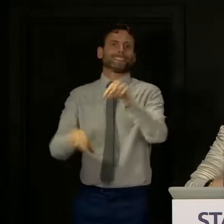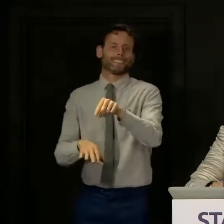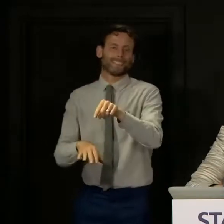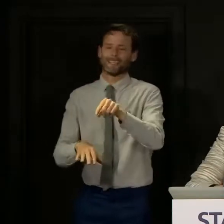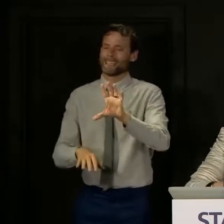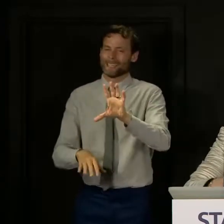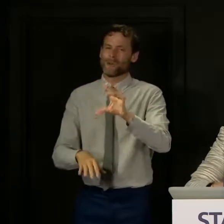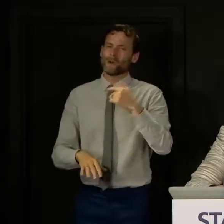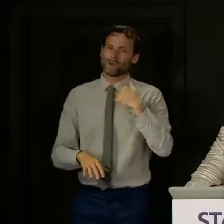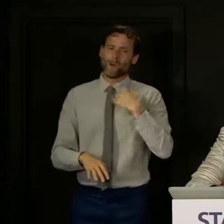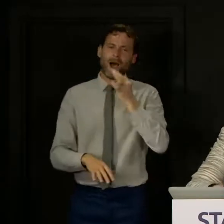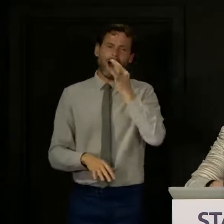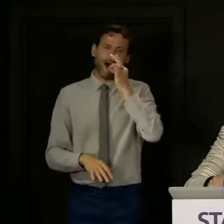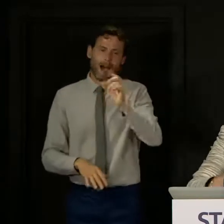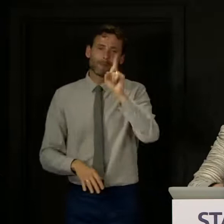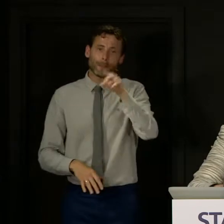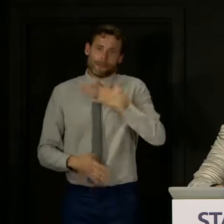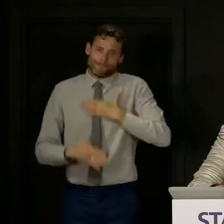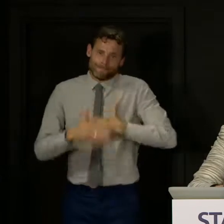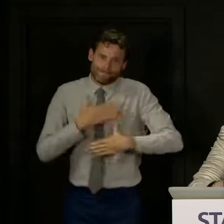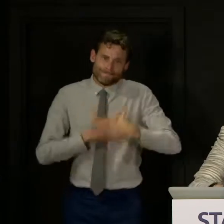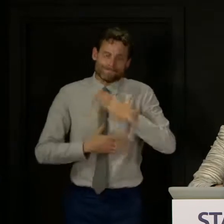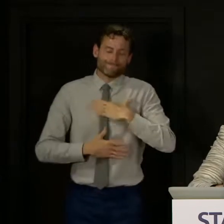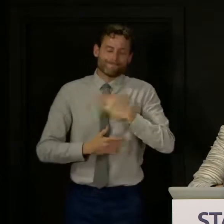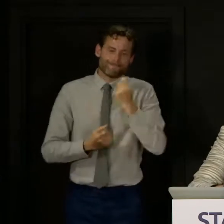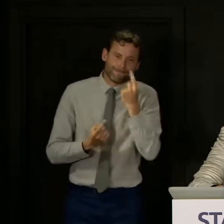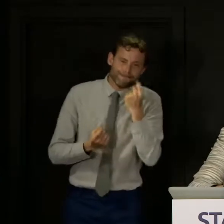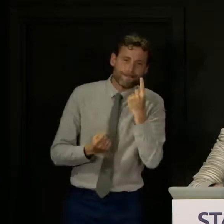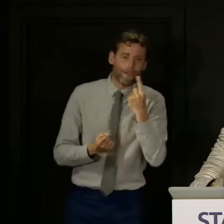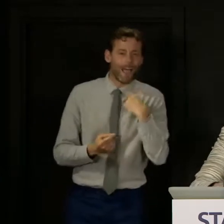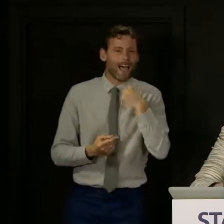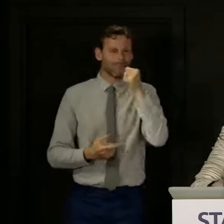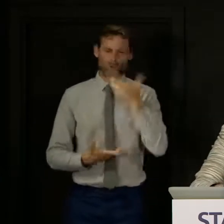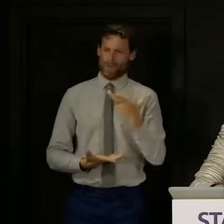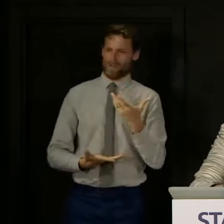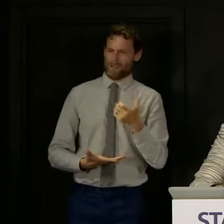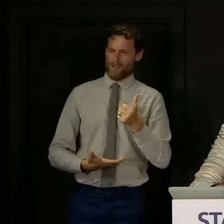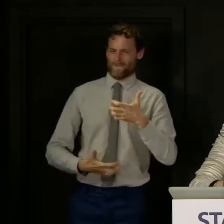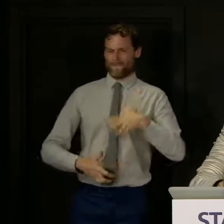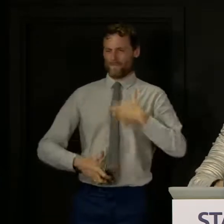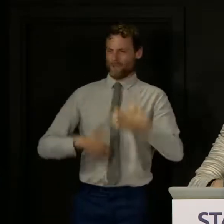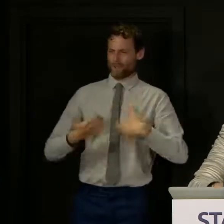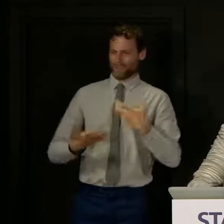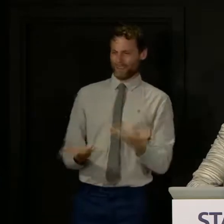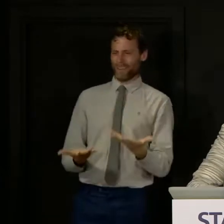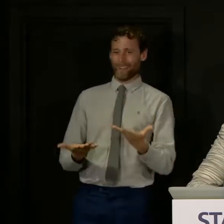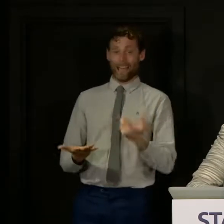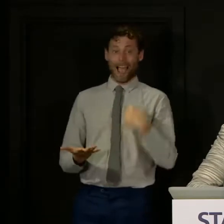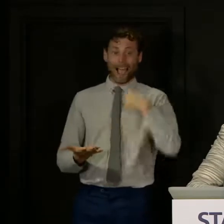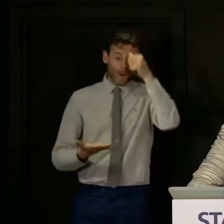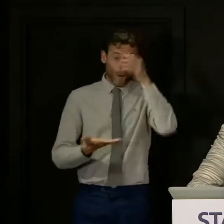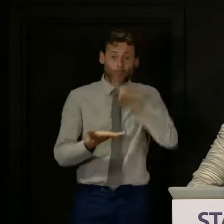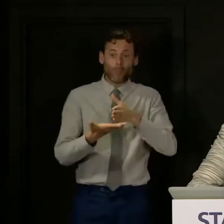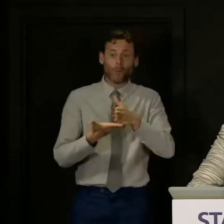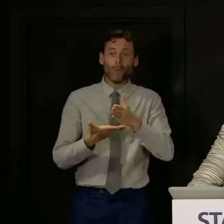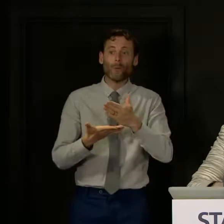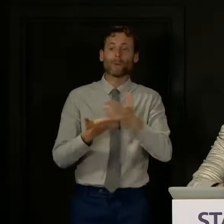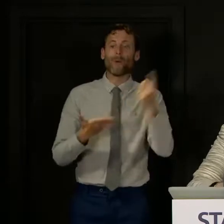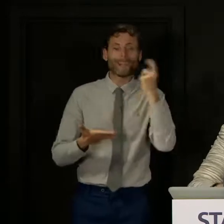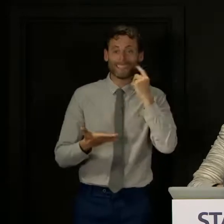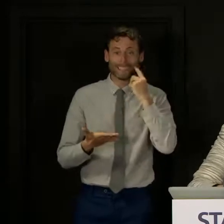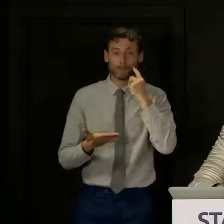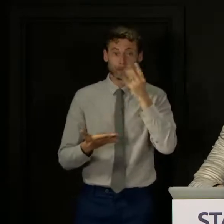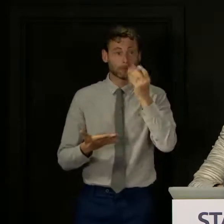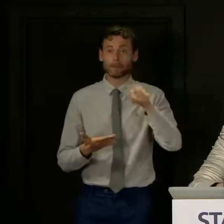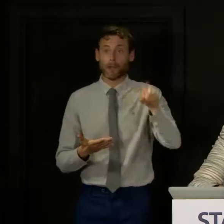of control. So I ask for people's forbearance and patience. I know it's frustrating, and I know it gets more frustrating, not less, as we go on. But